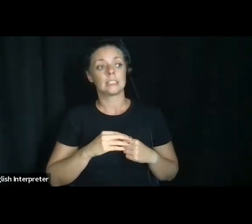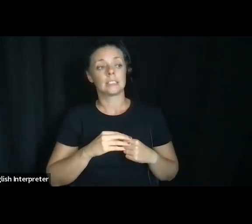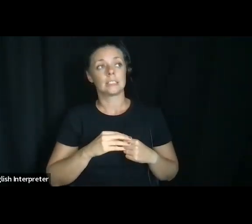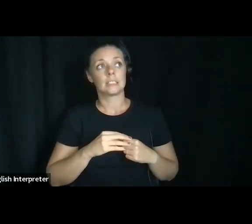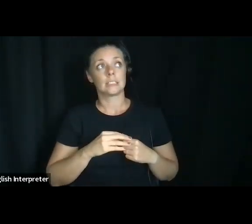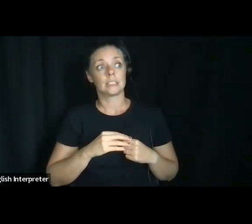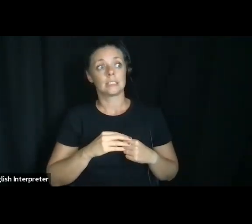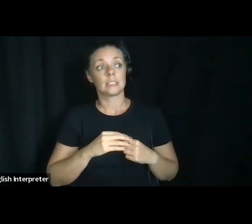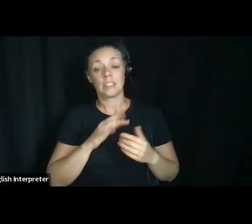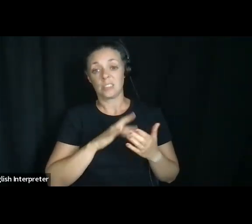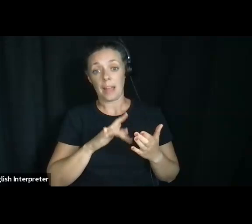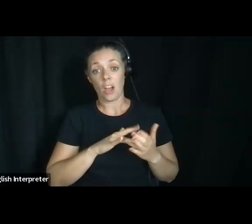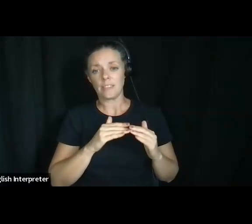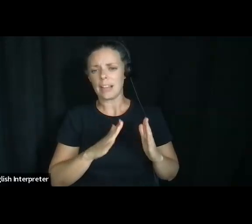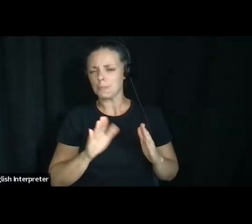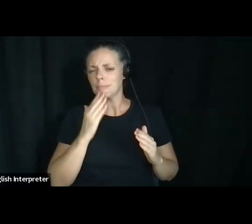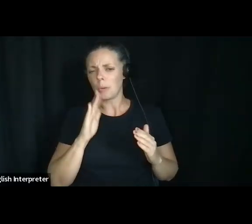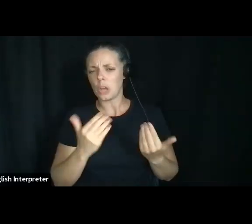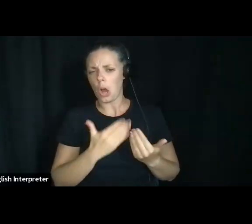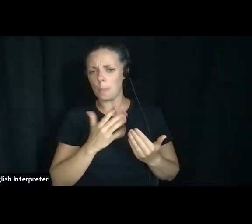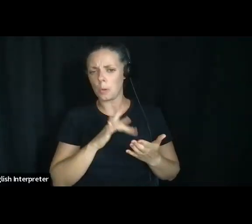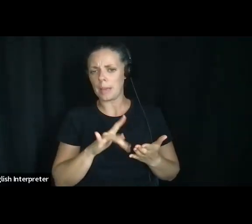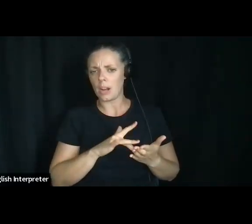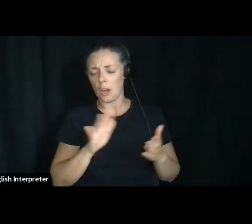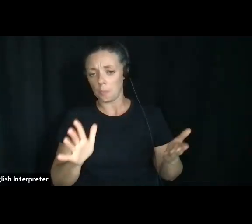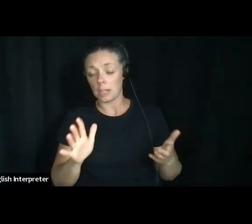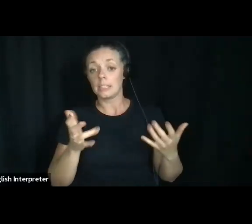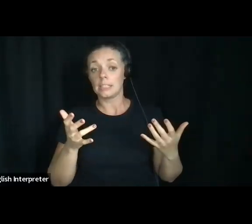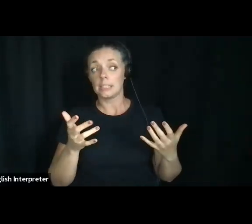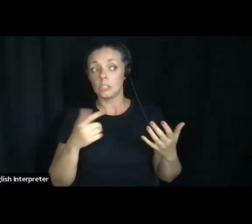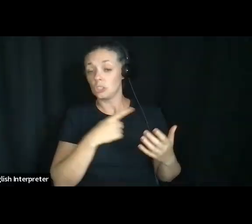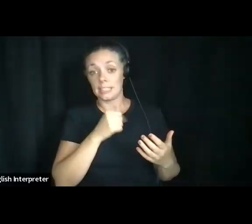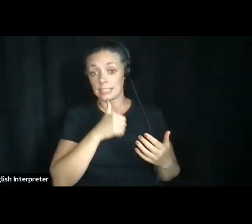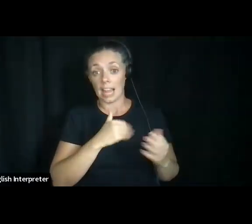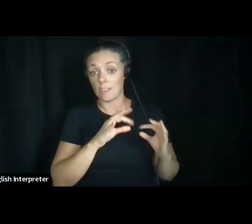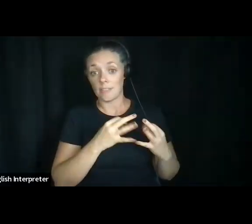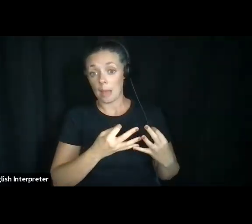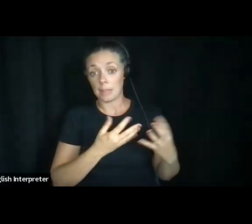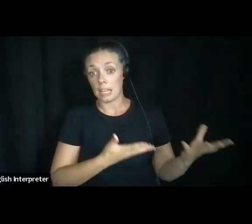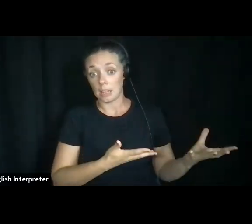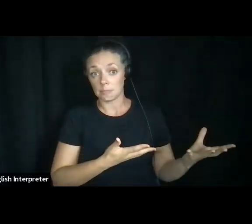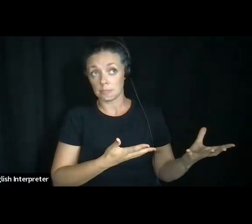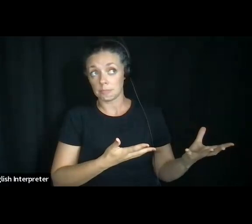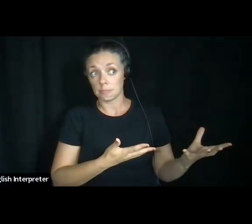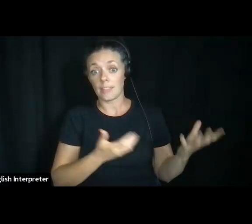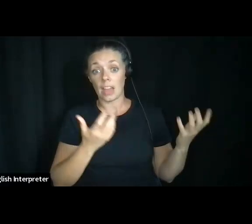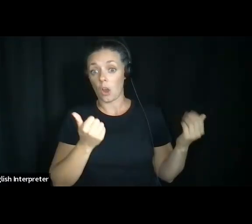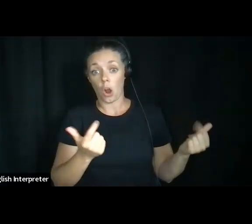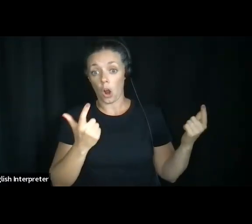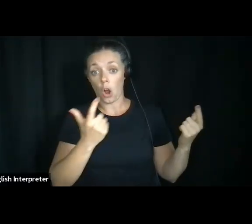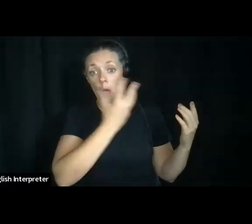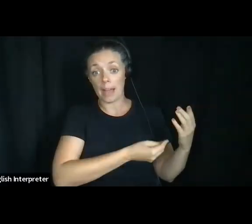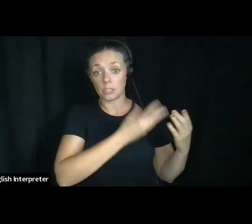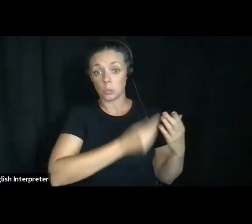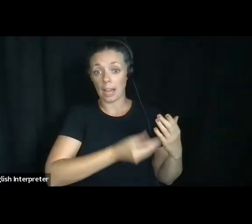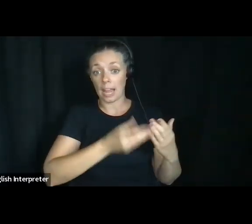house, you know, cause the house is almost paid off, you know, but she doesn't have a family. They all passed away. And then in